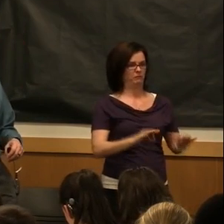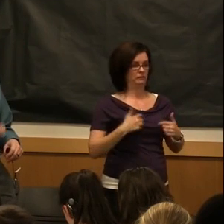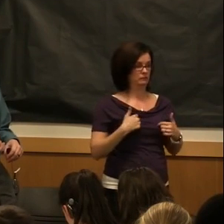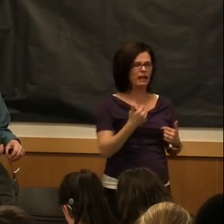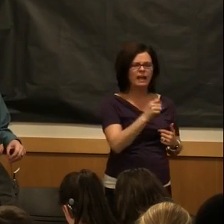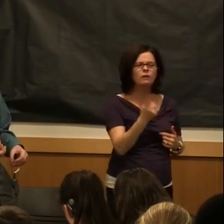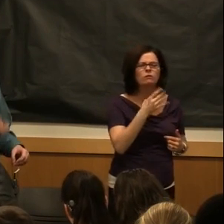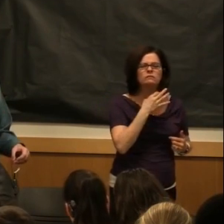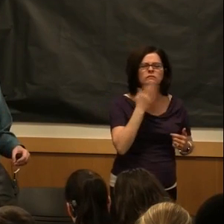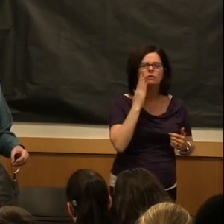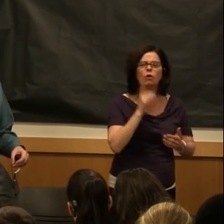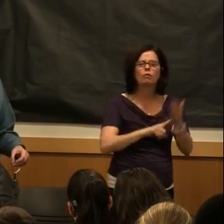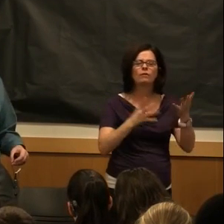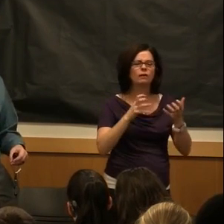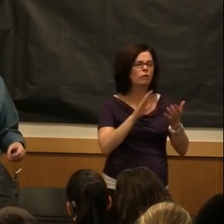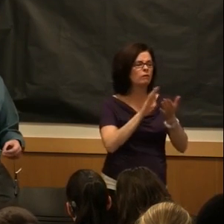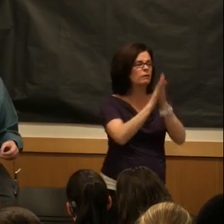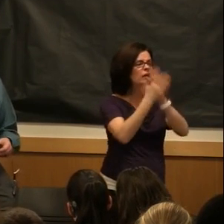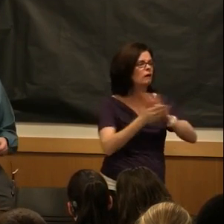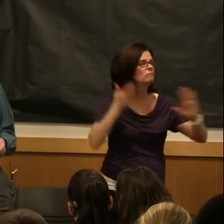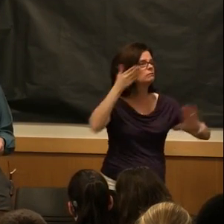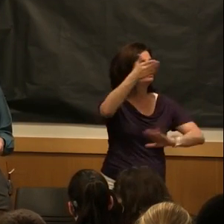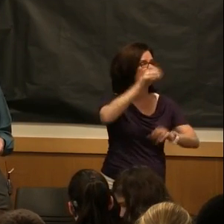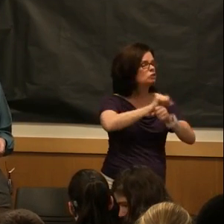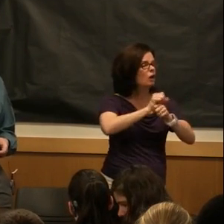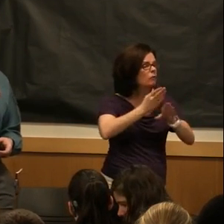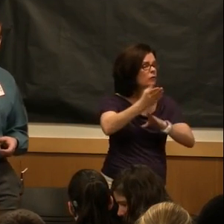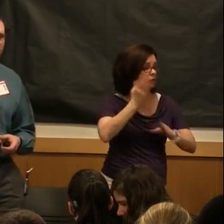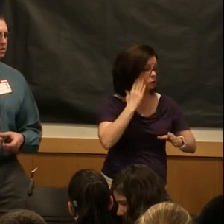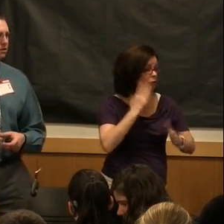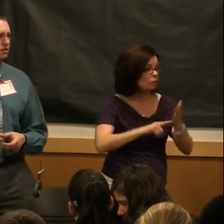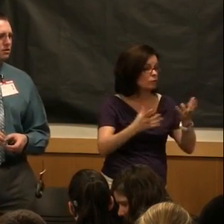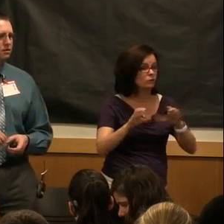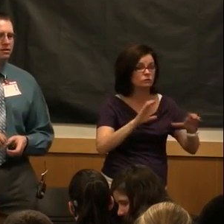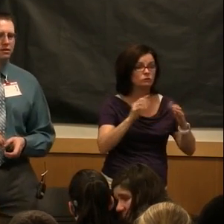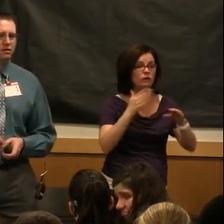know what they want to study or what they want to be after they graduate from college?